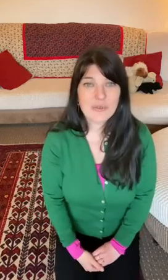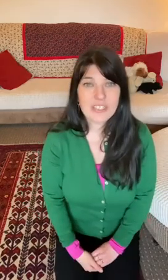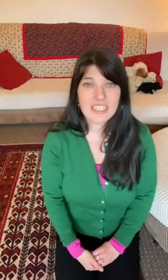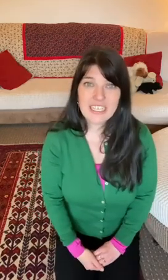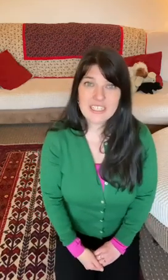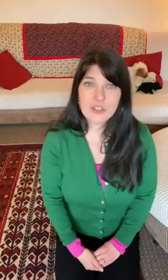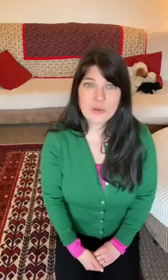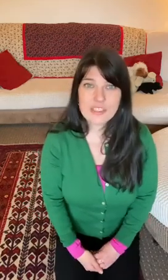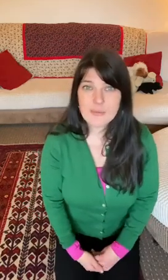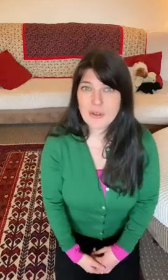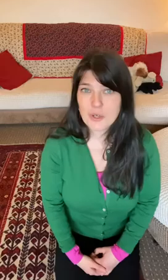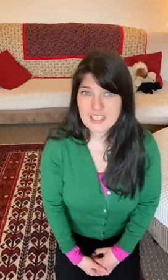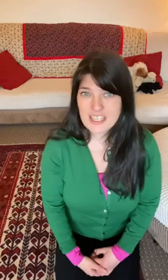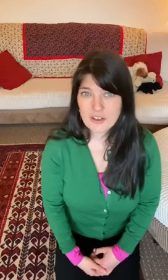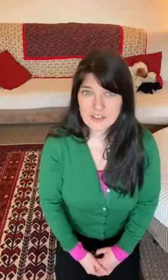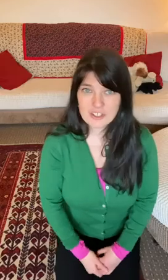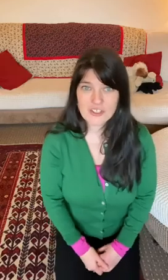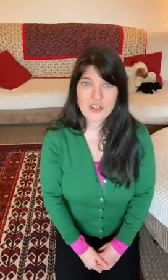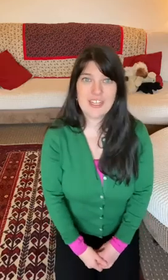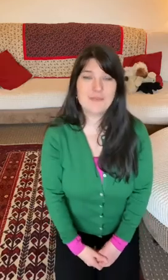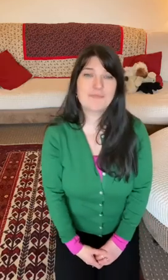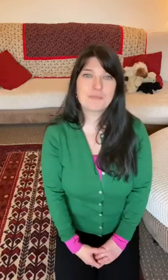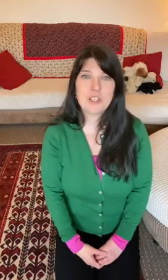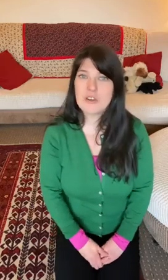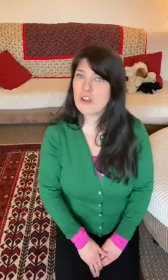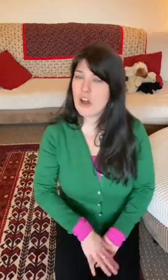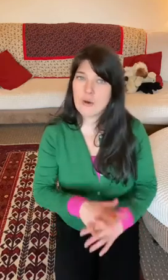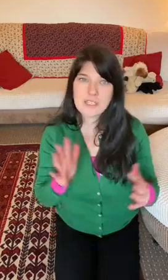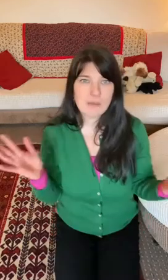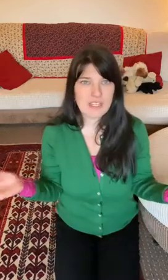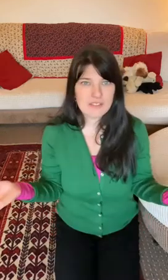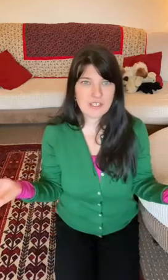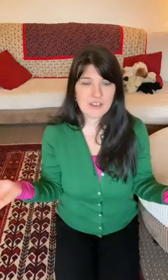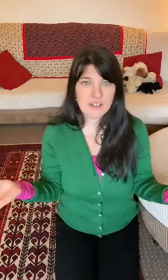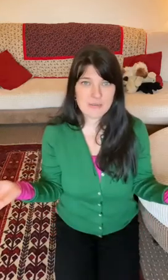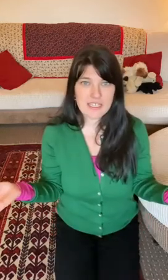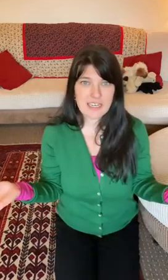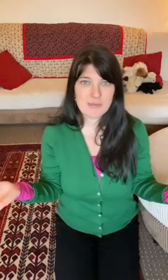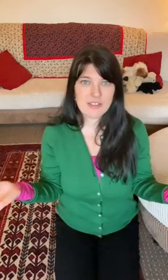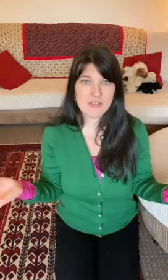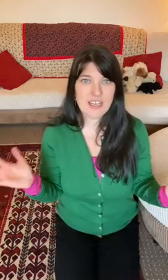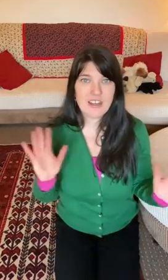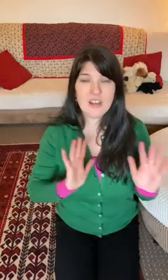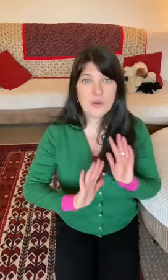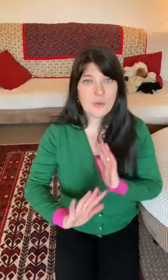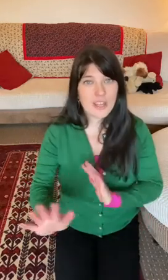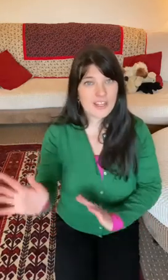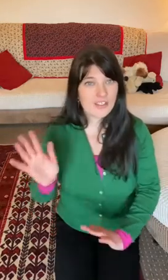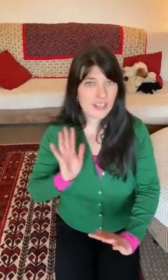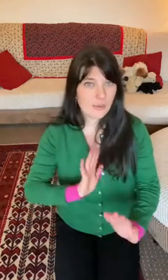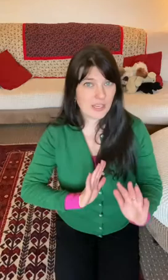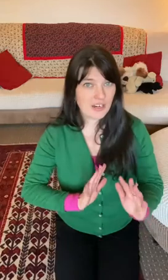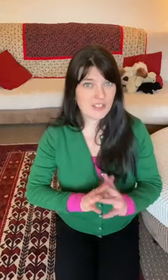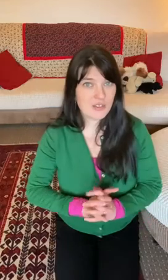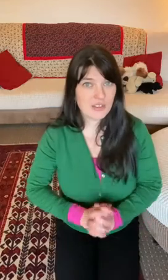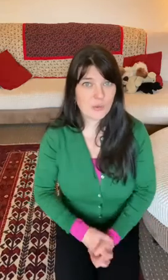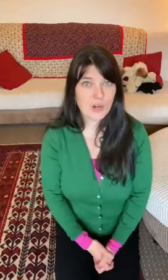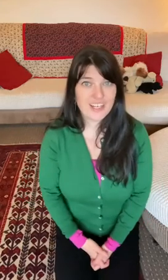know some of the words now and you can join in. And you can always play this video as many times as you like and you'll get better at doing the words.